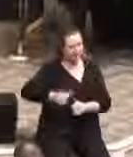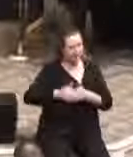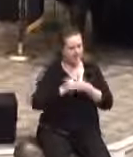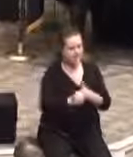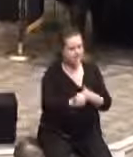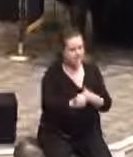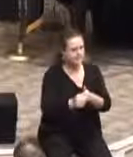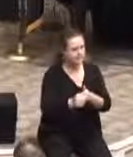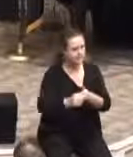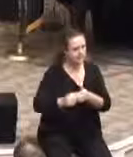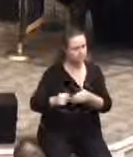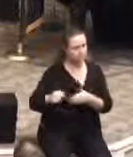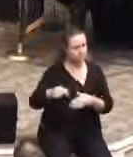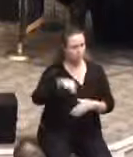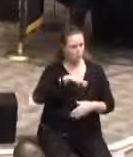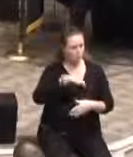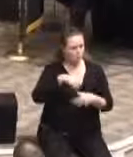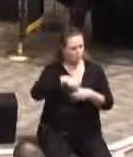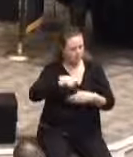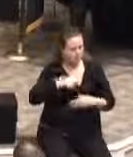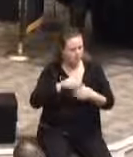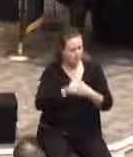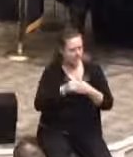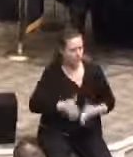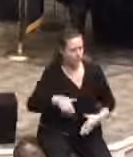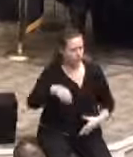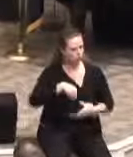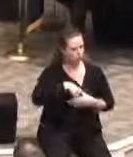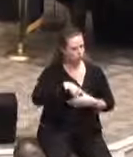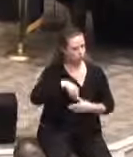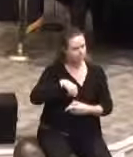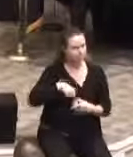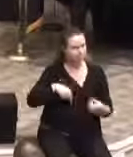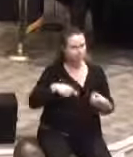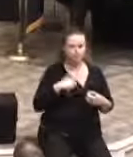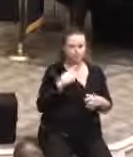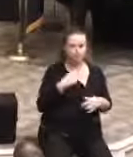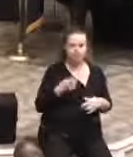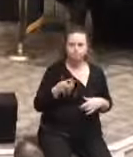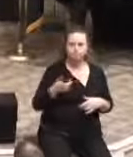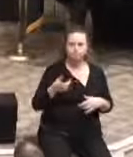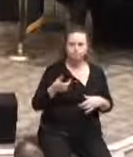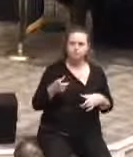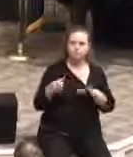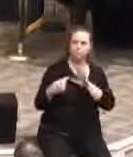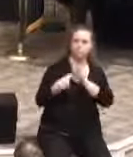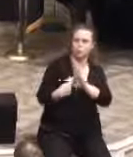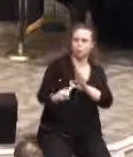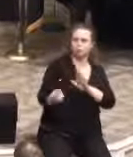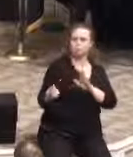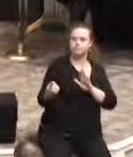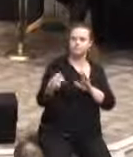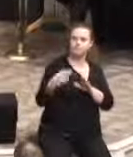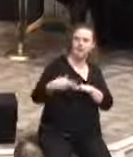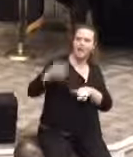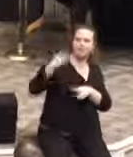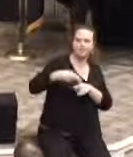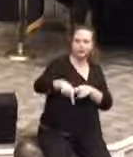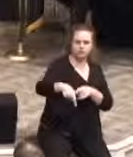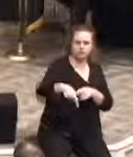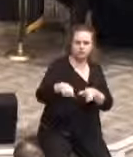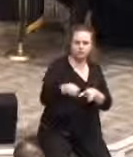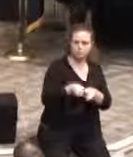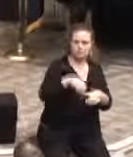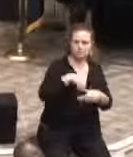qualities and provides outstanding service during their training. They conduct themselves with a high level of professionalism and